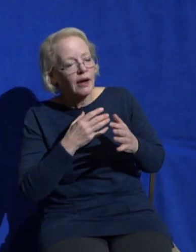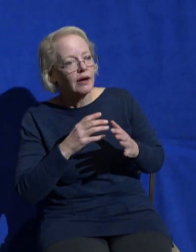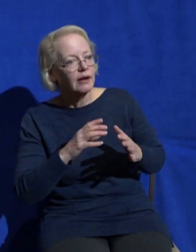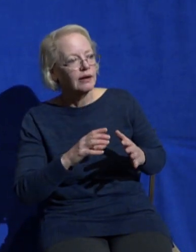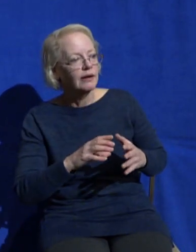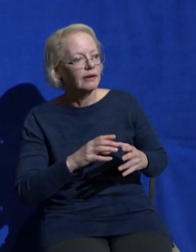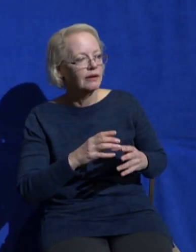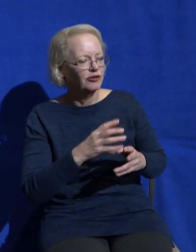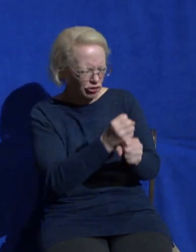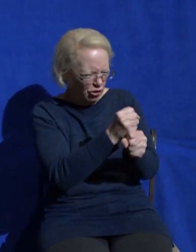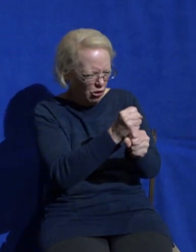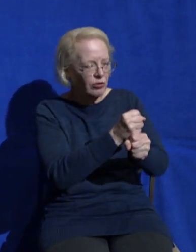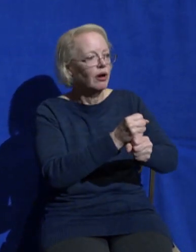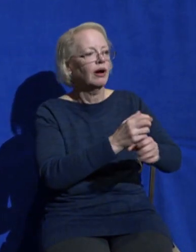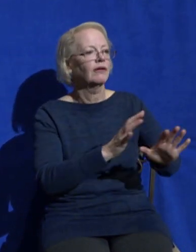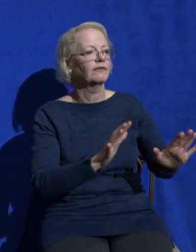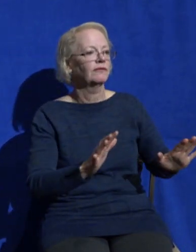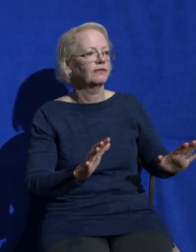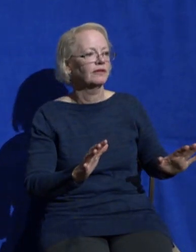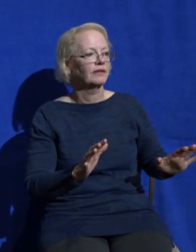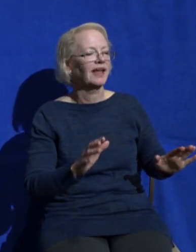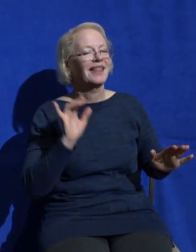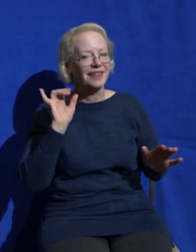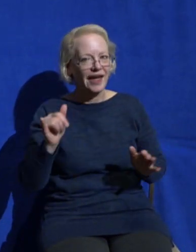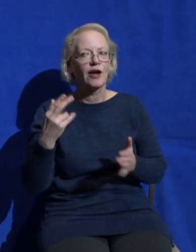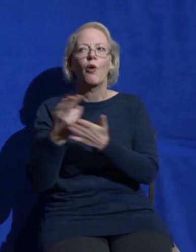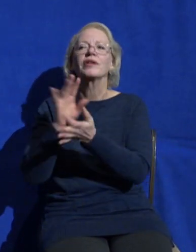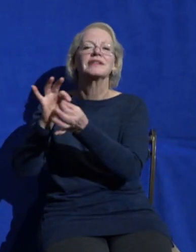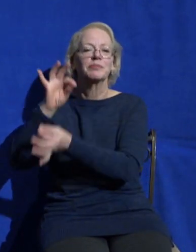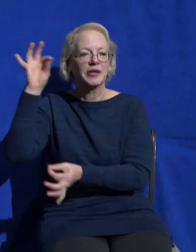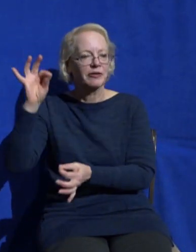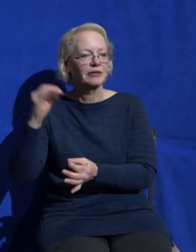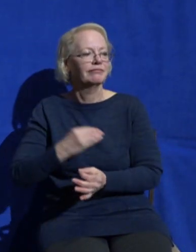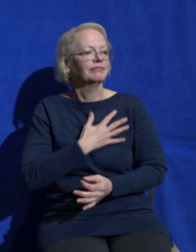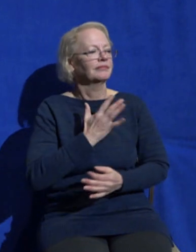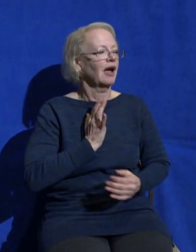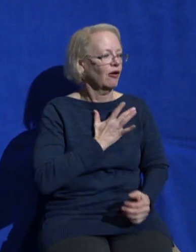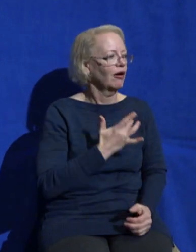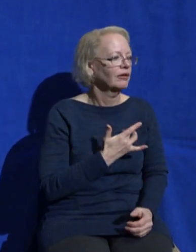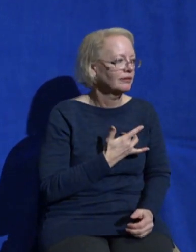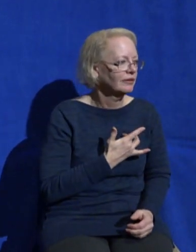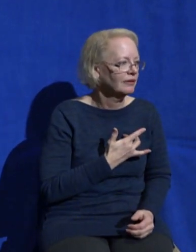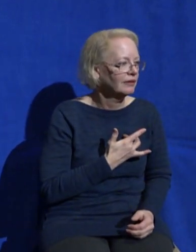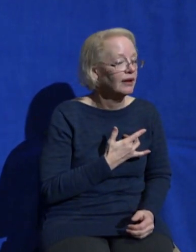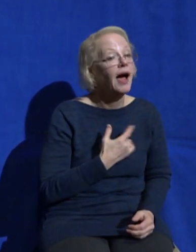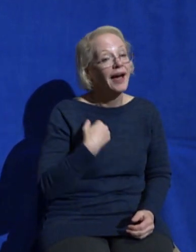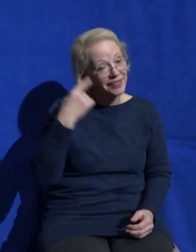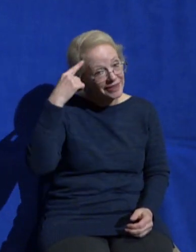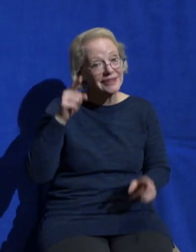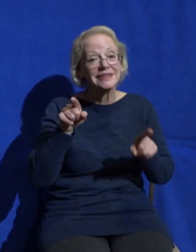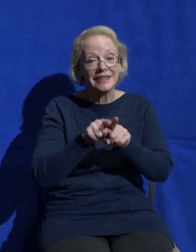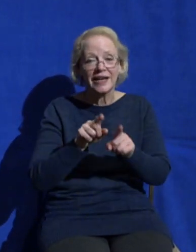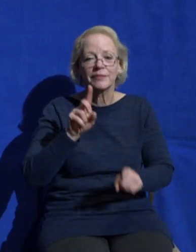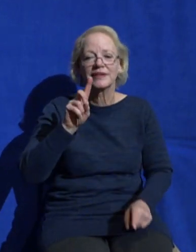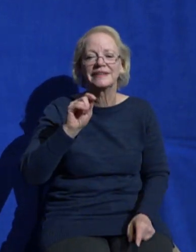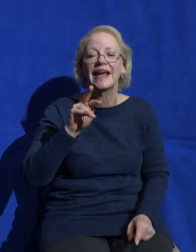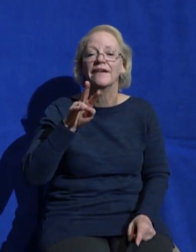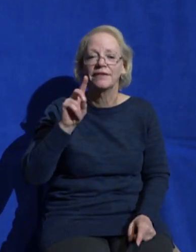of the Holy Spirit to our hearts and I think this is what King David experienced in 1 Samuel chapter 30 when he is in the depths of